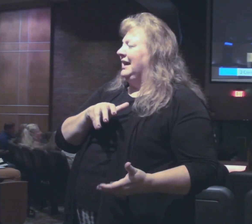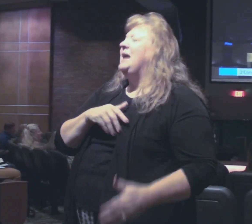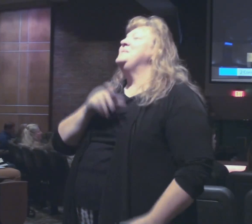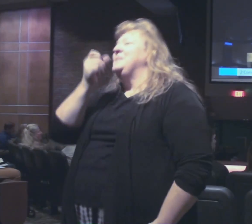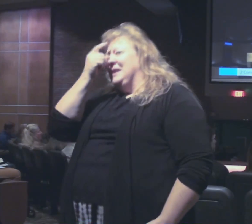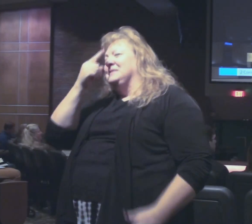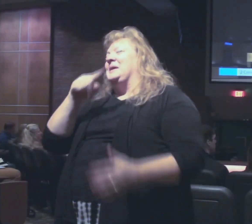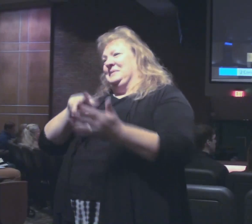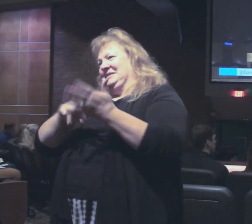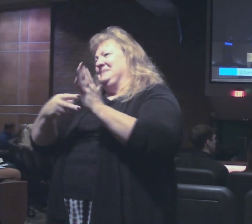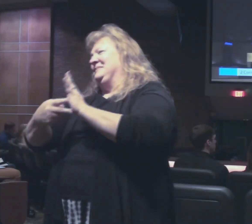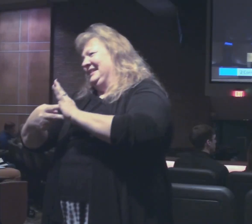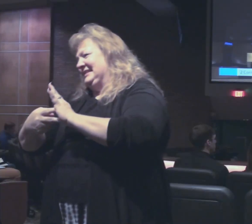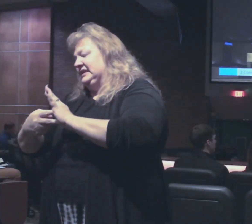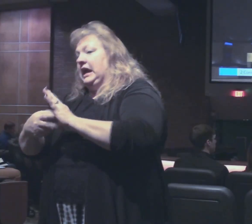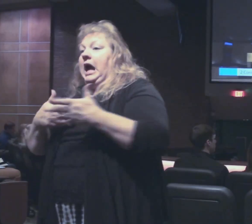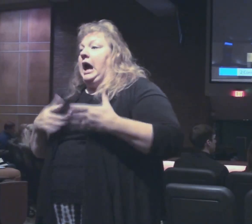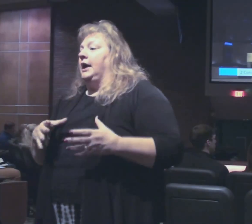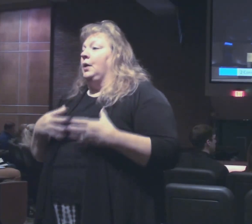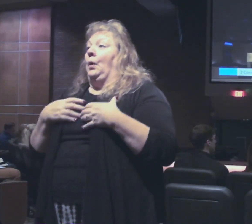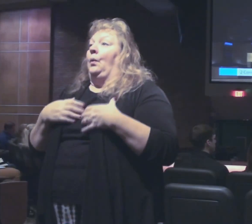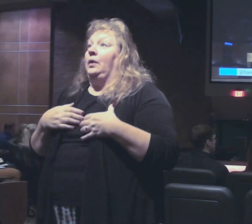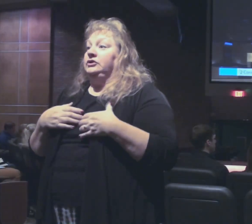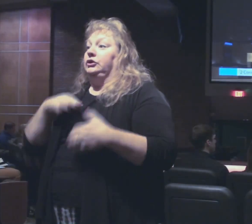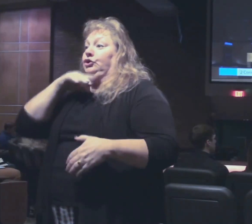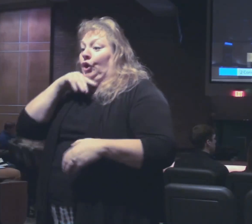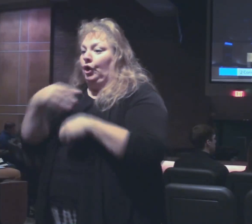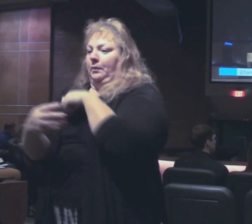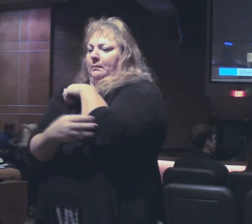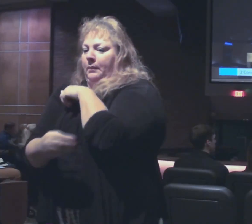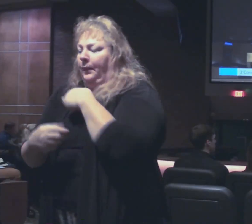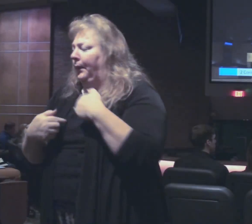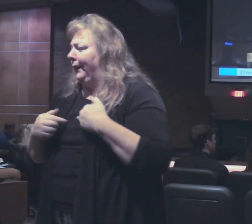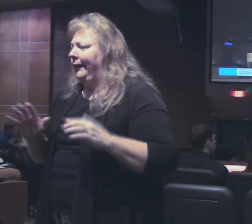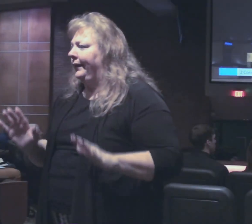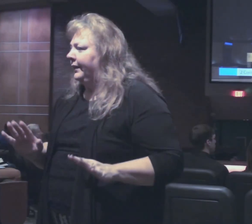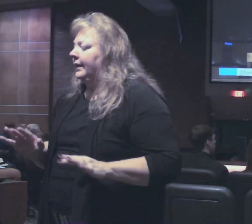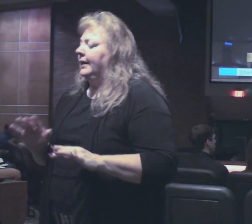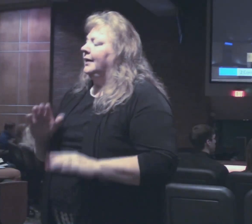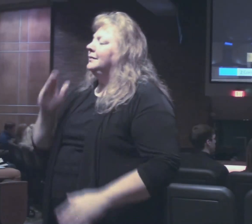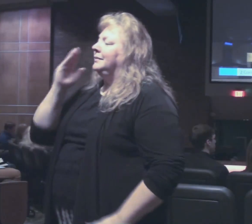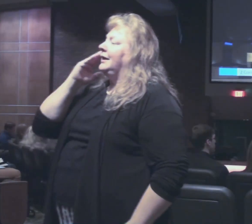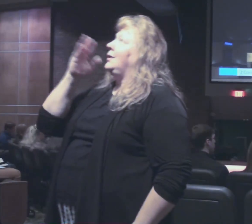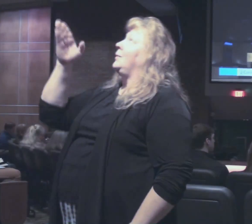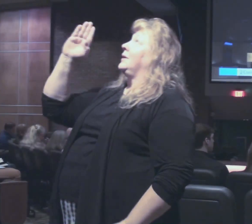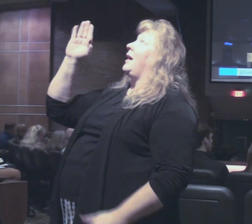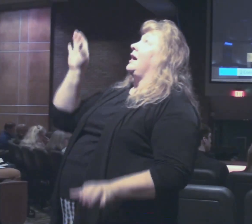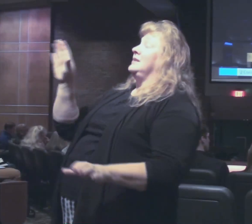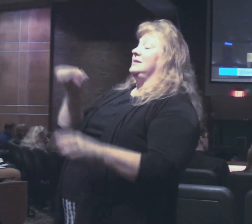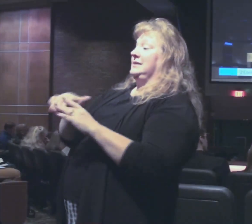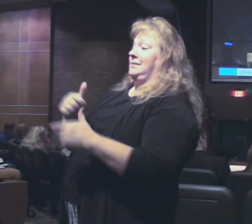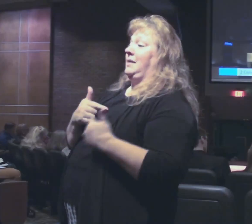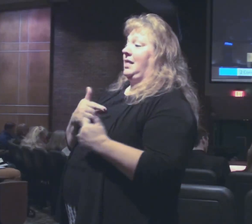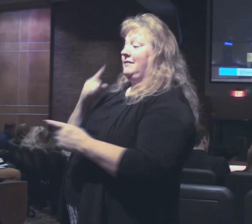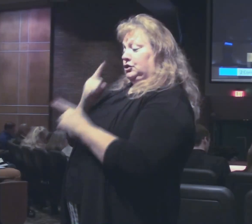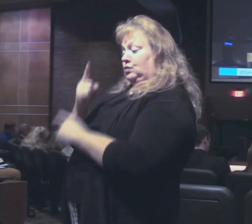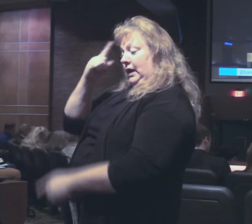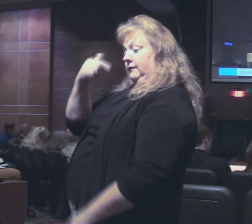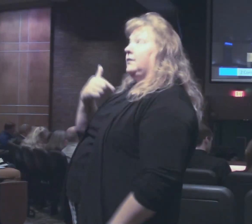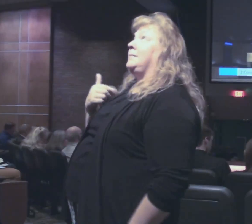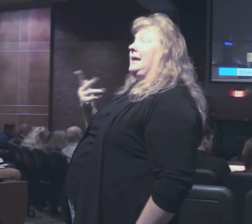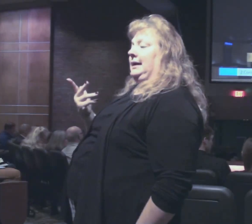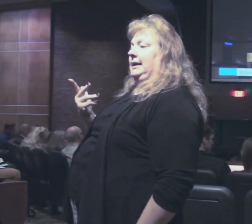appreciate that you know I don't wish I was dirt poor but I know what God does in my life is right for me